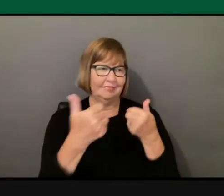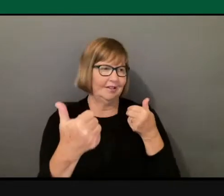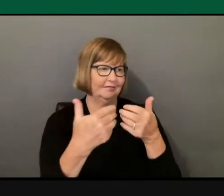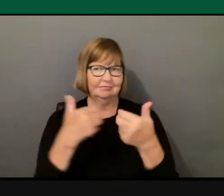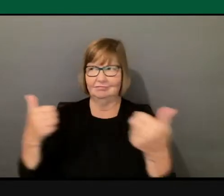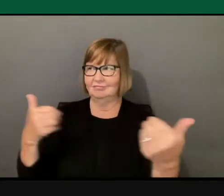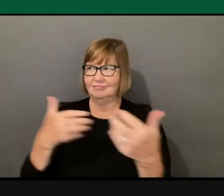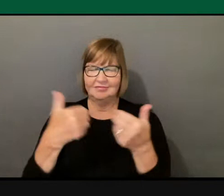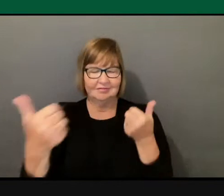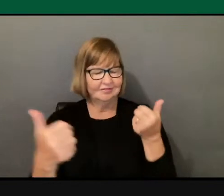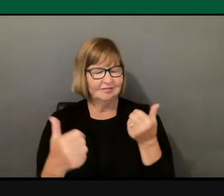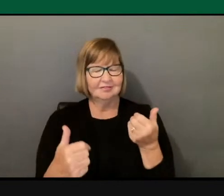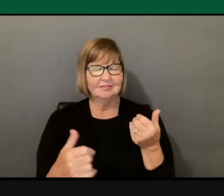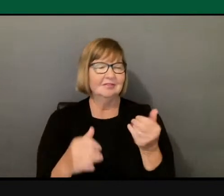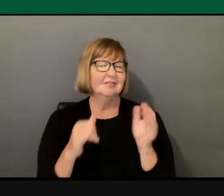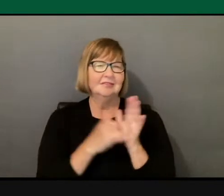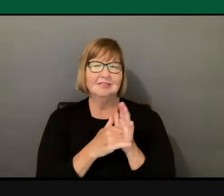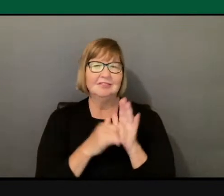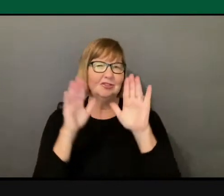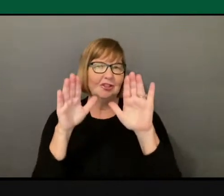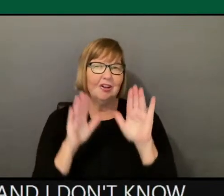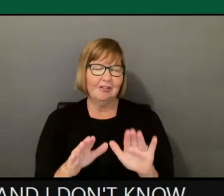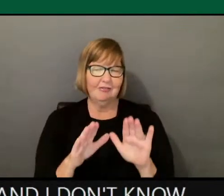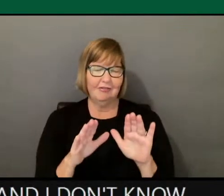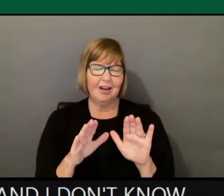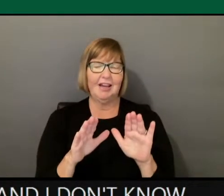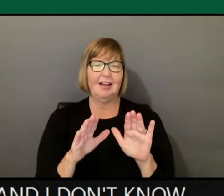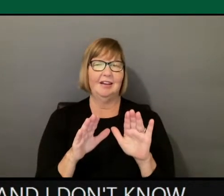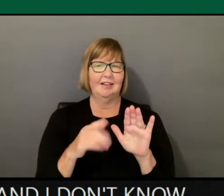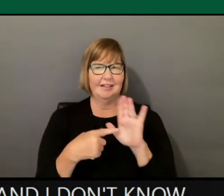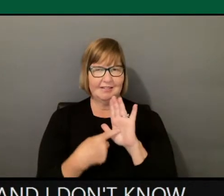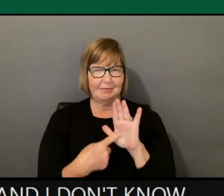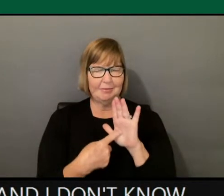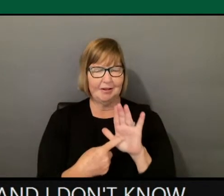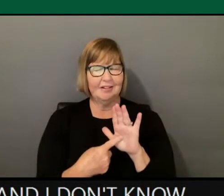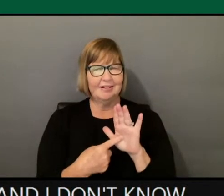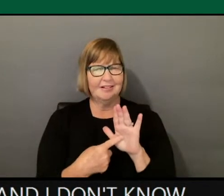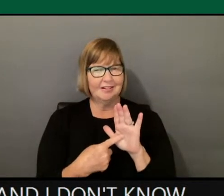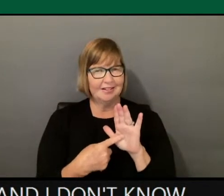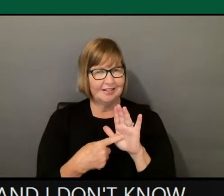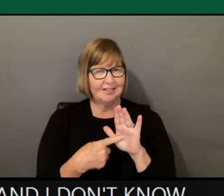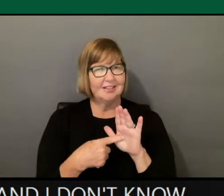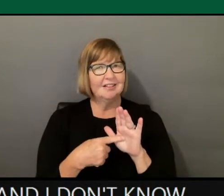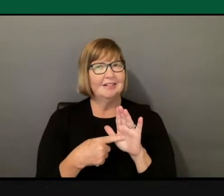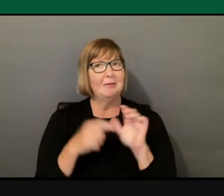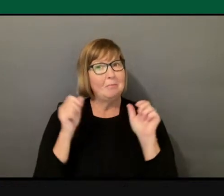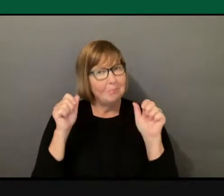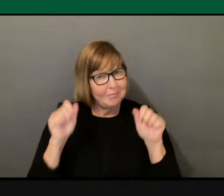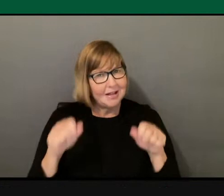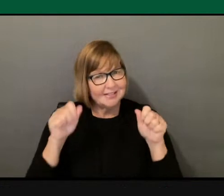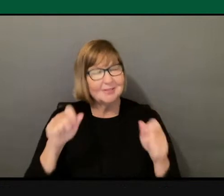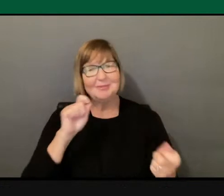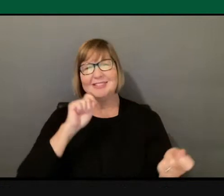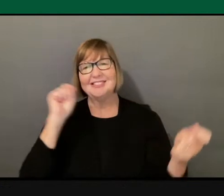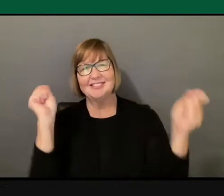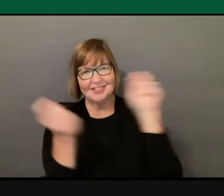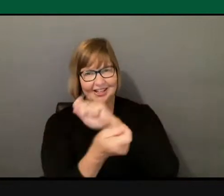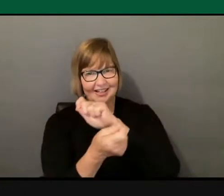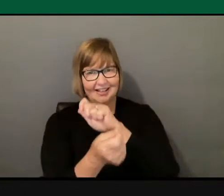example there is, but change is possible. And we can overwhelm the haters